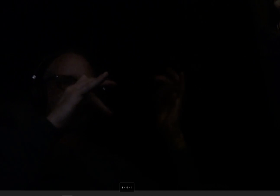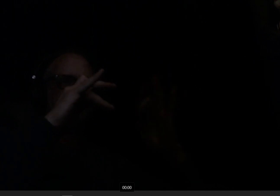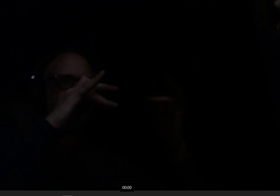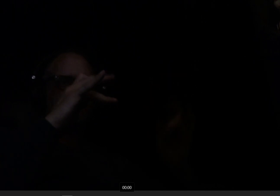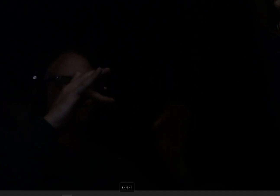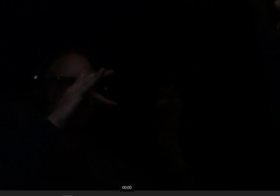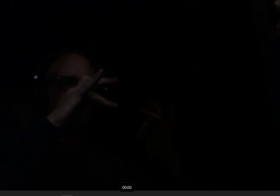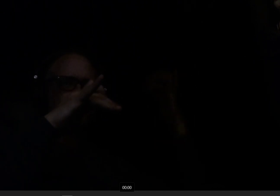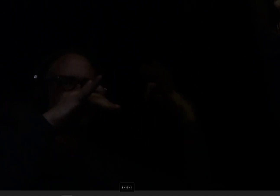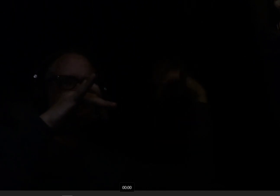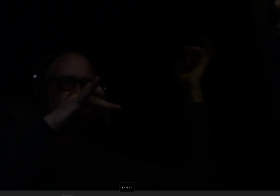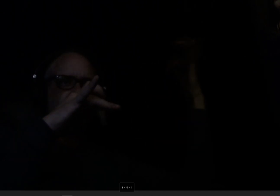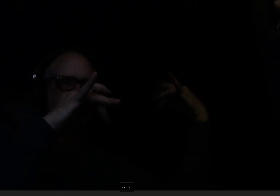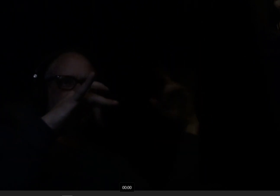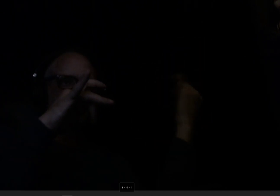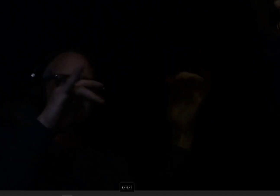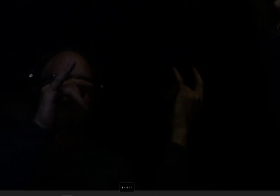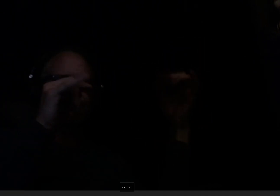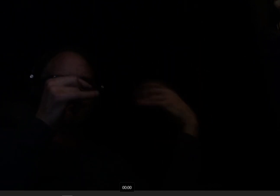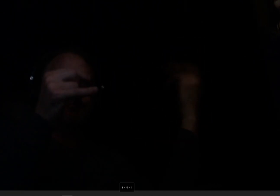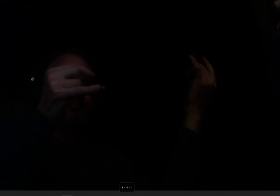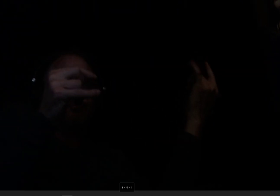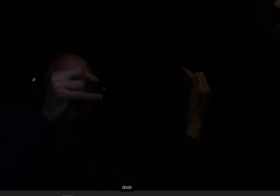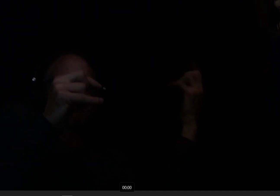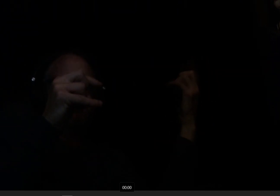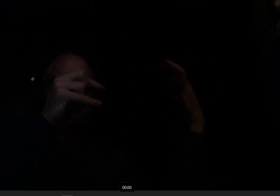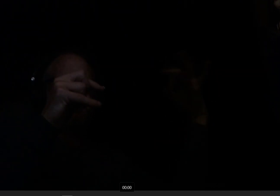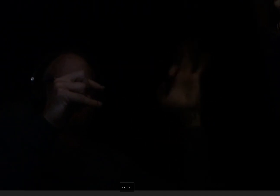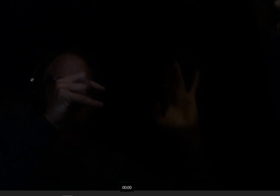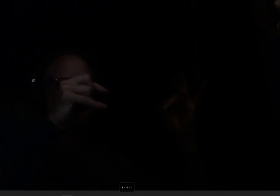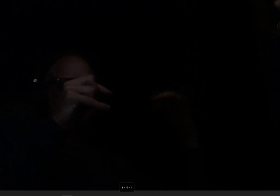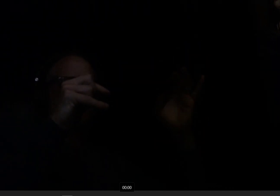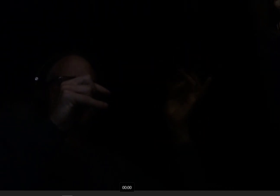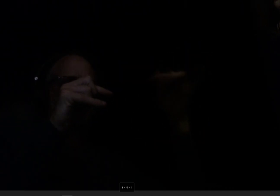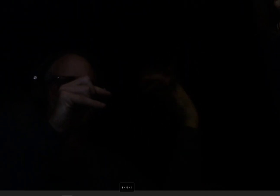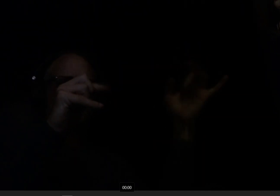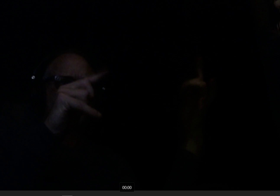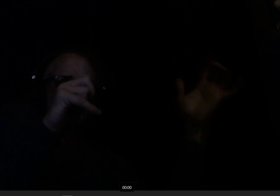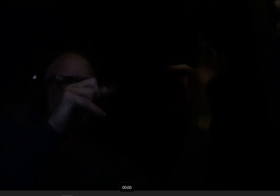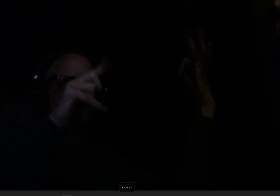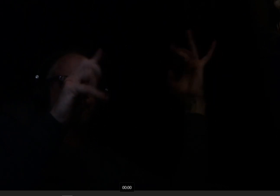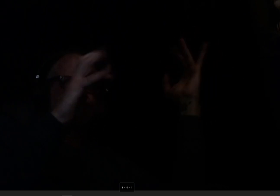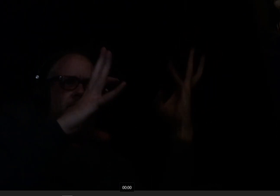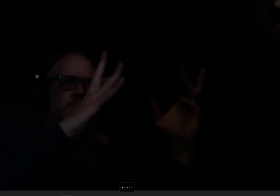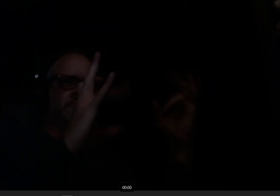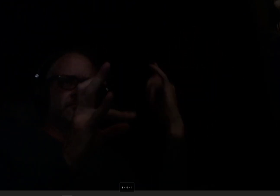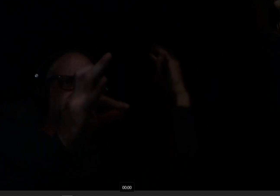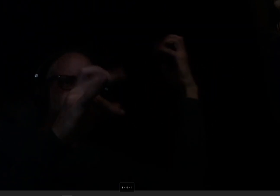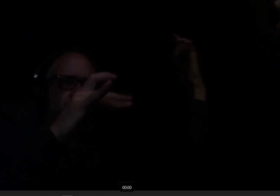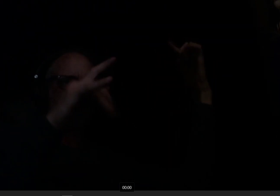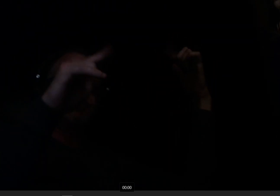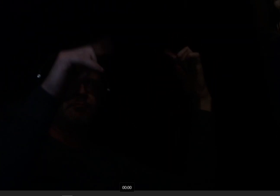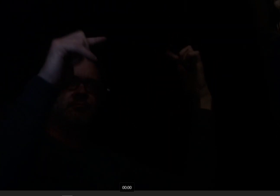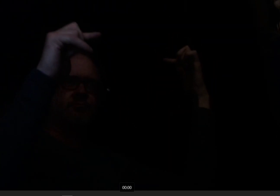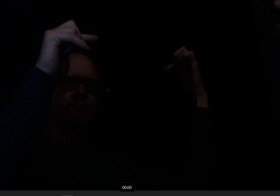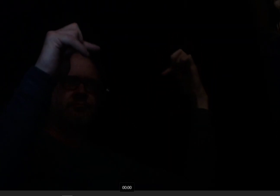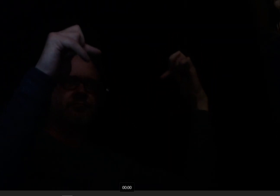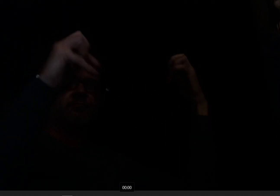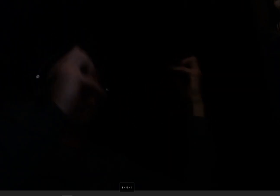I've got a big ego I really don't know why it's such a big deal, though I'm sad